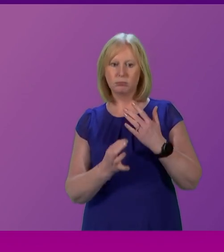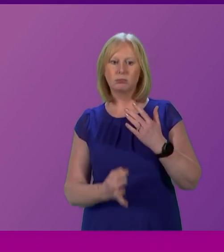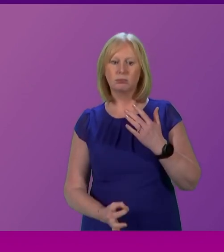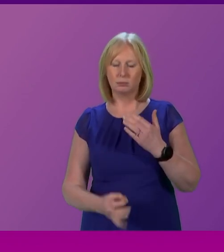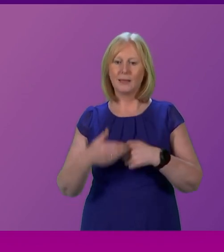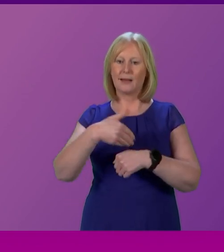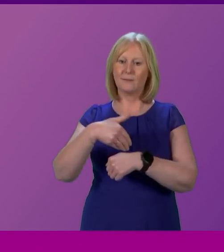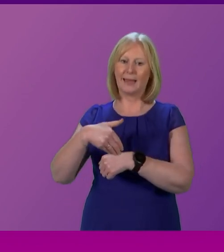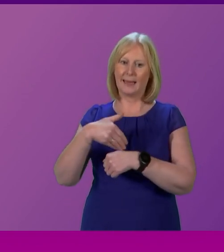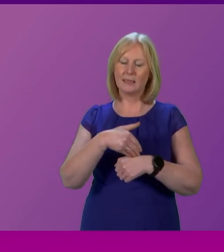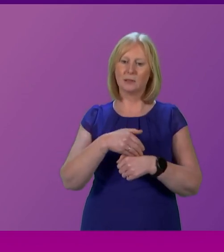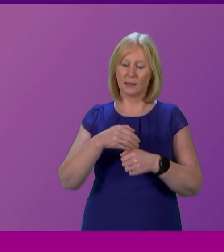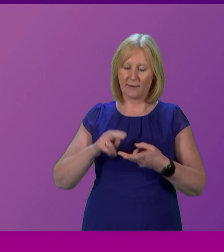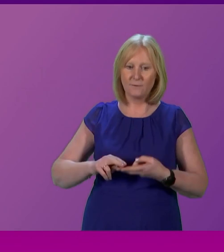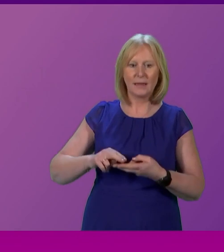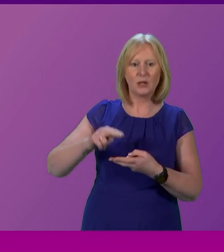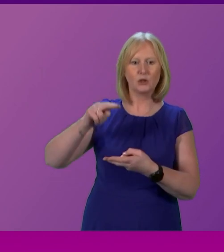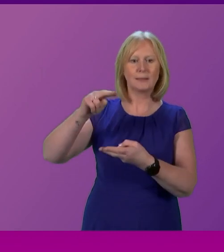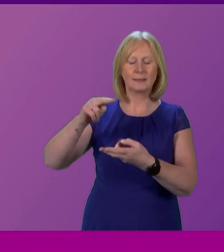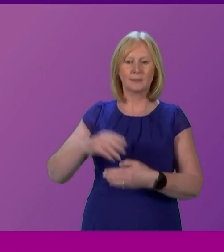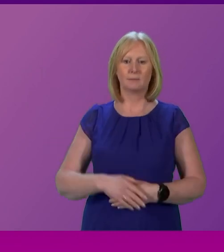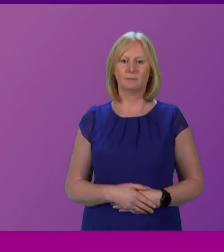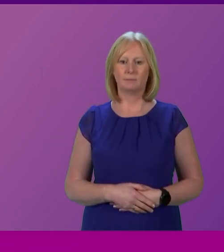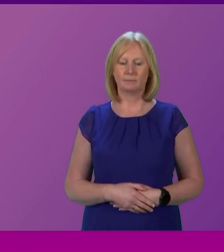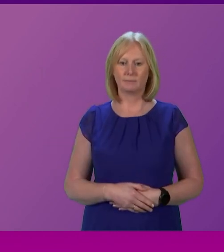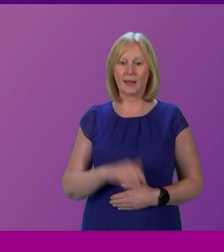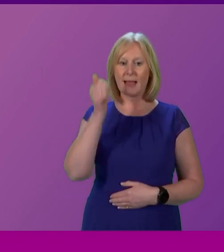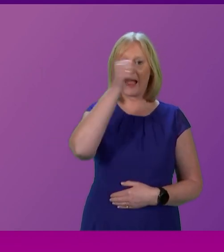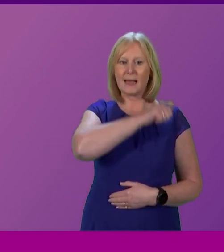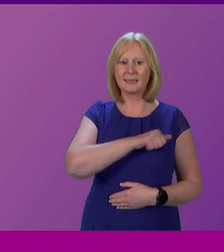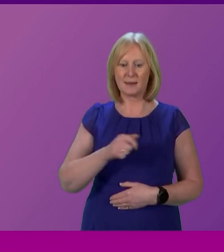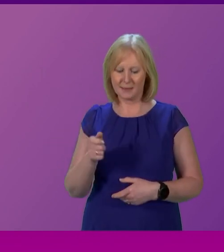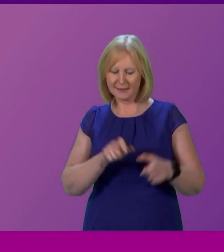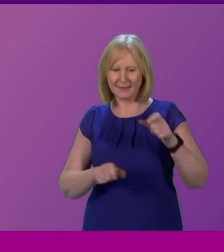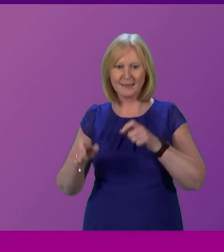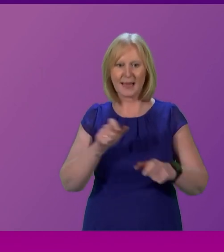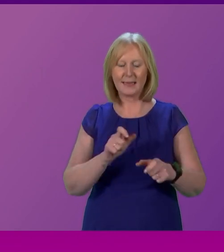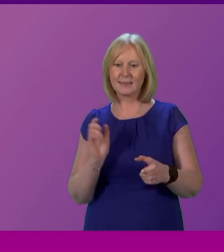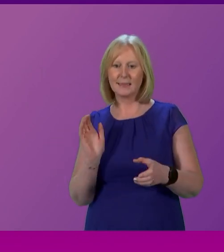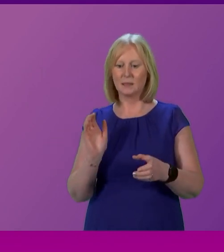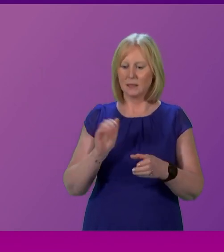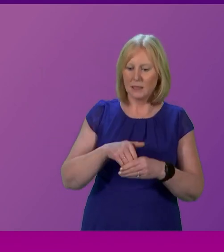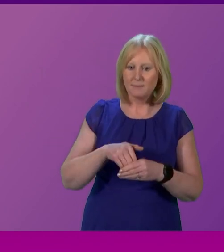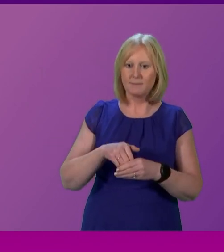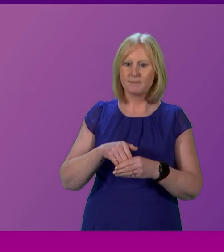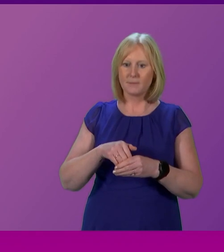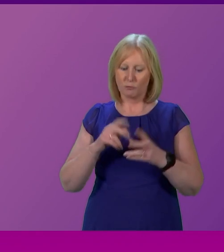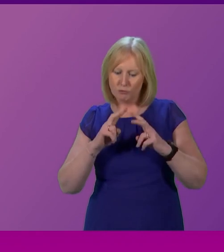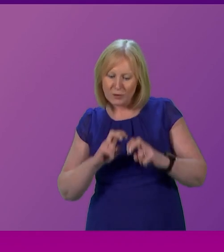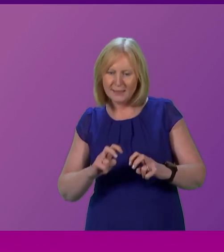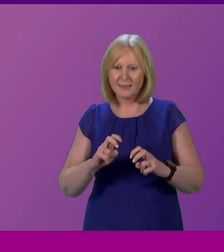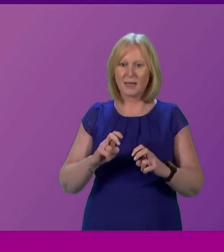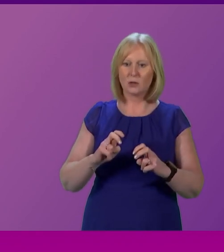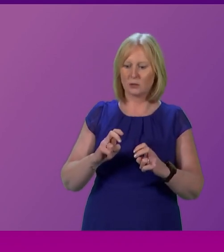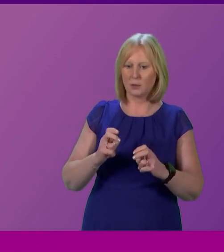inflation. The academics and scientists no longer involved in world-leading research, unable to get funding to collaborate with